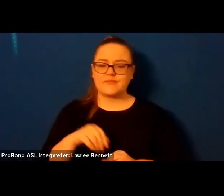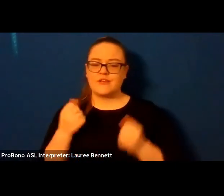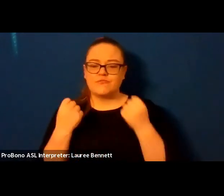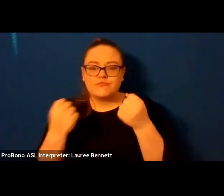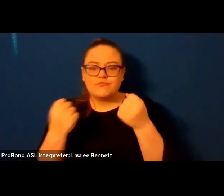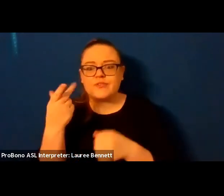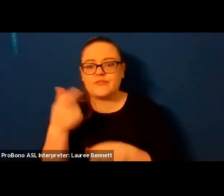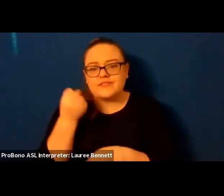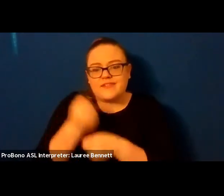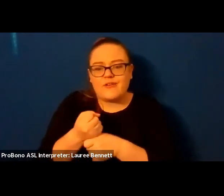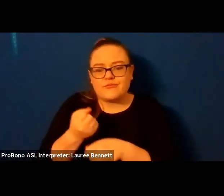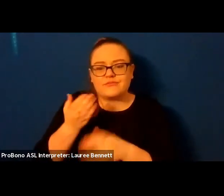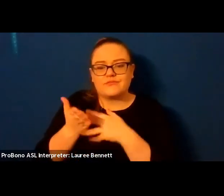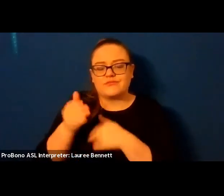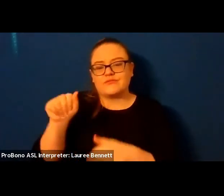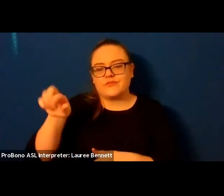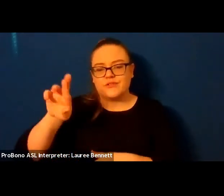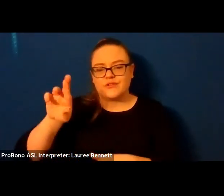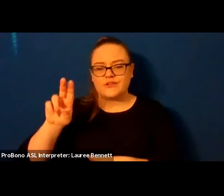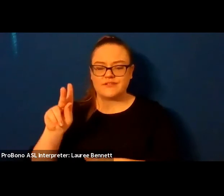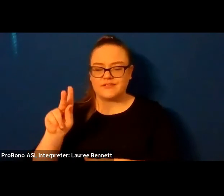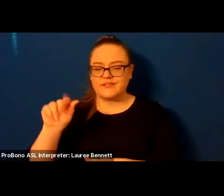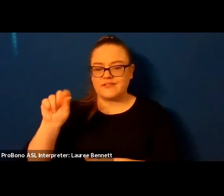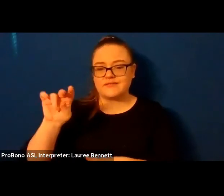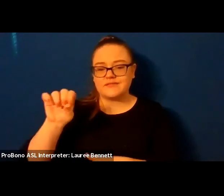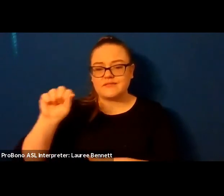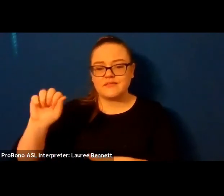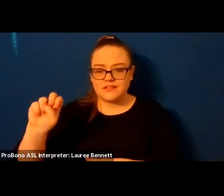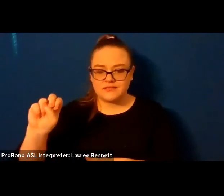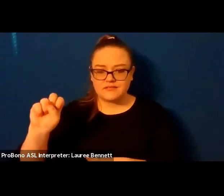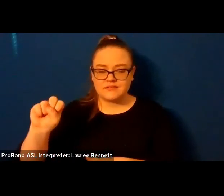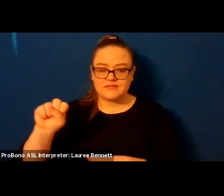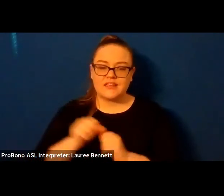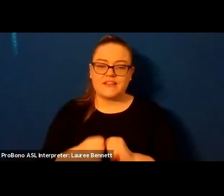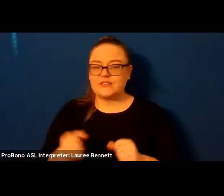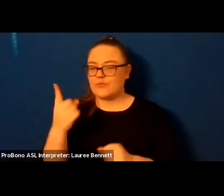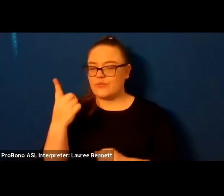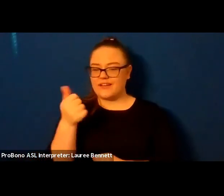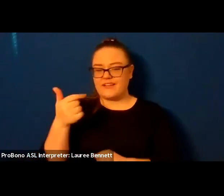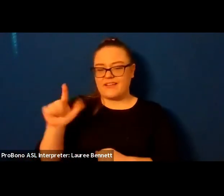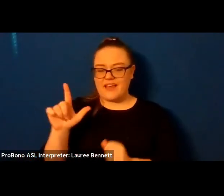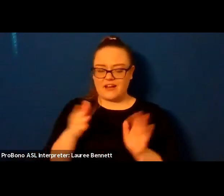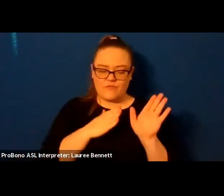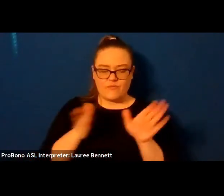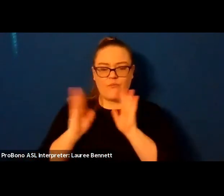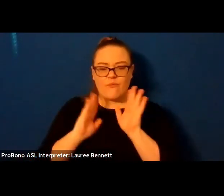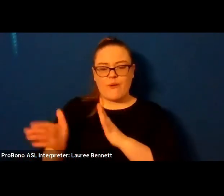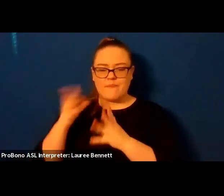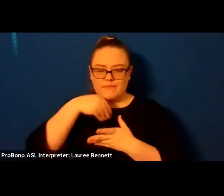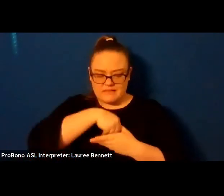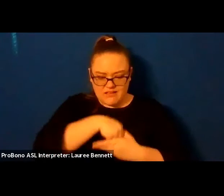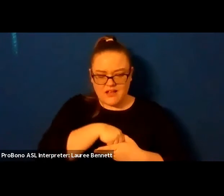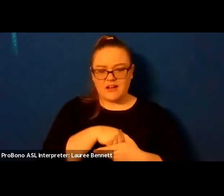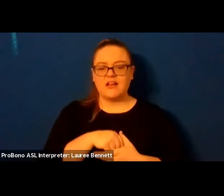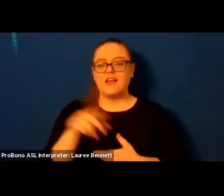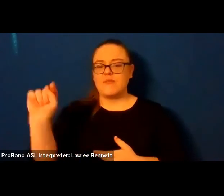windshield the lectures taught with a gallon of prep scouring your insides the distance to the bathroom tucked behind